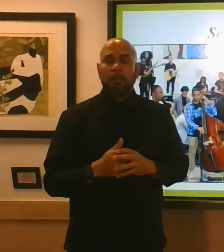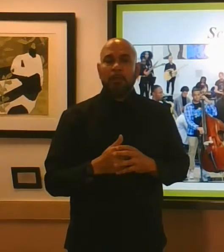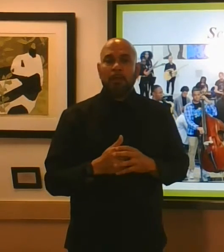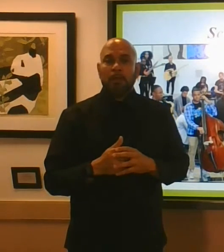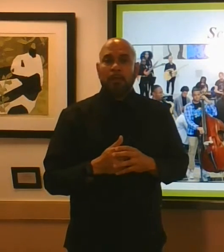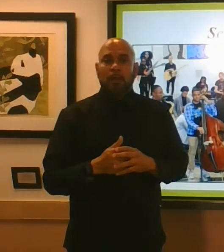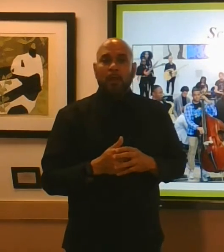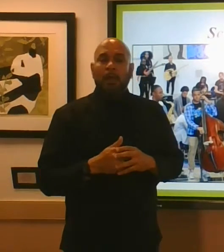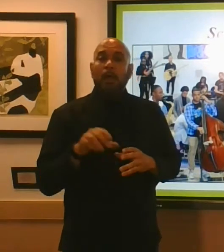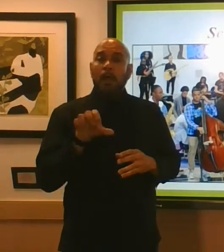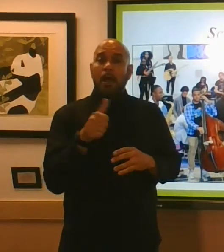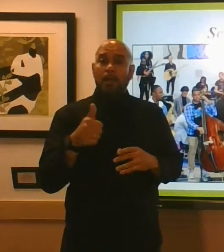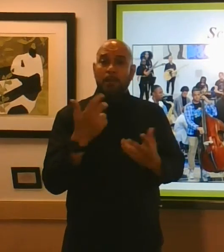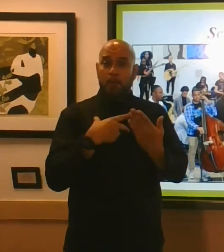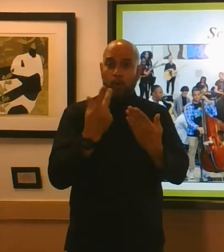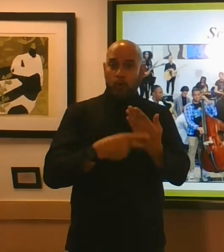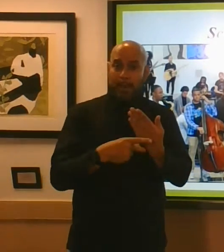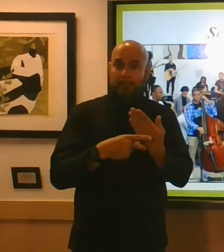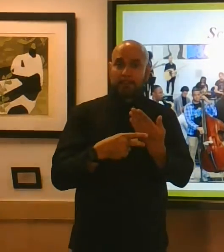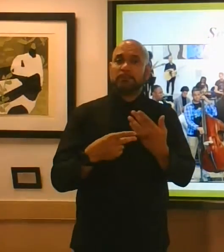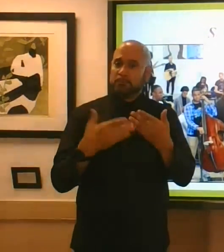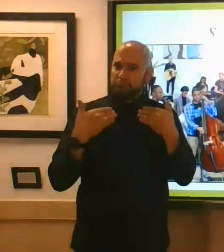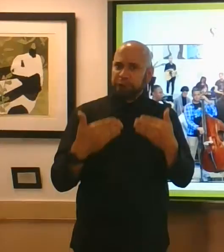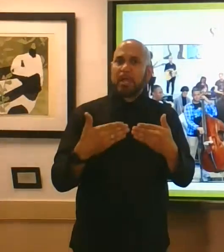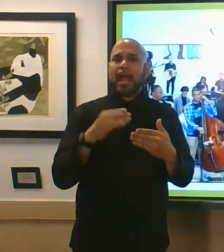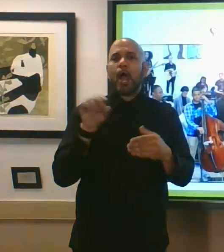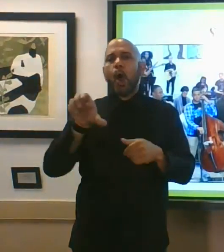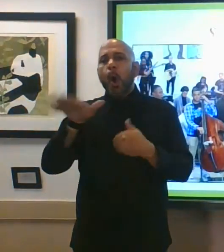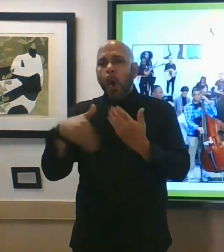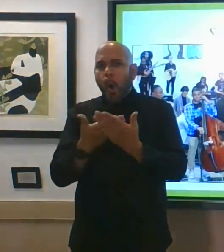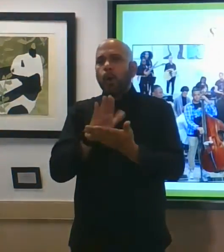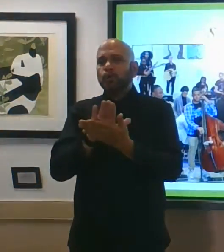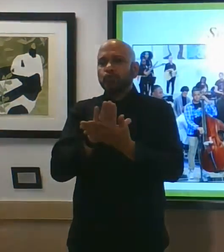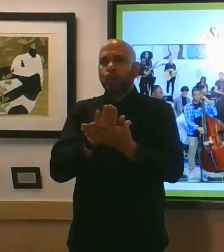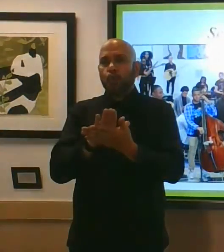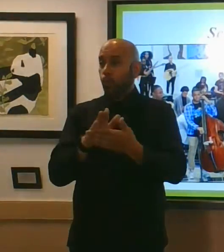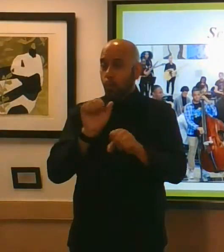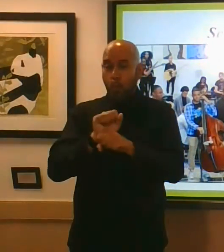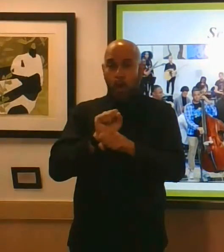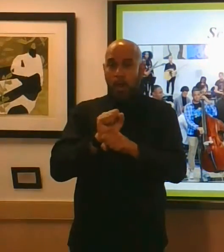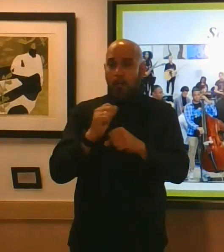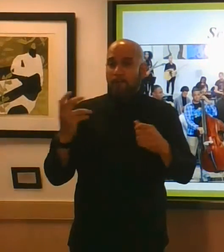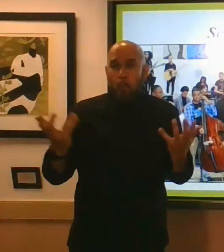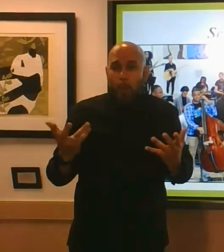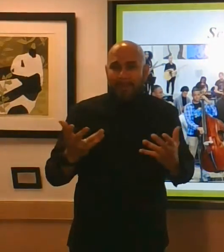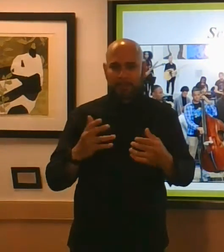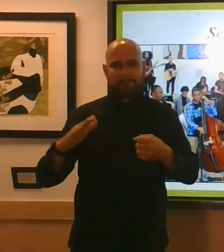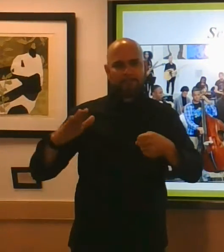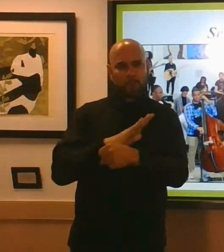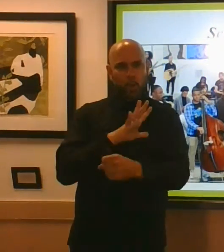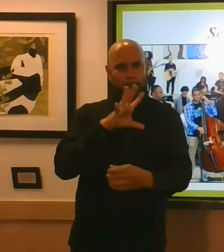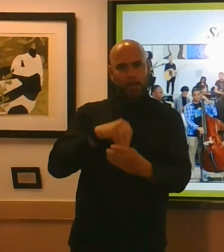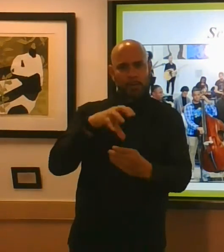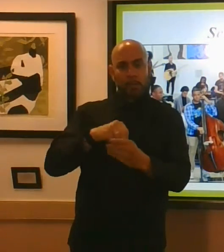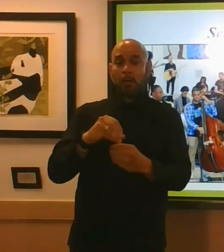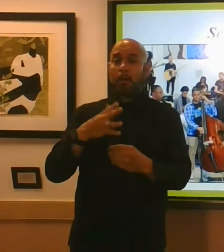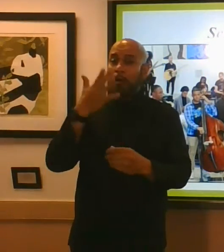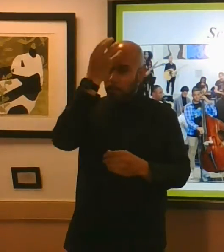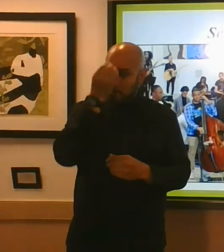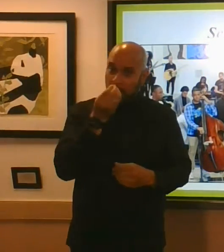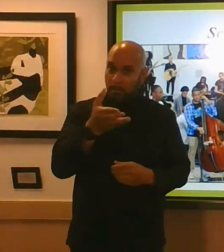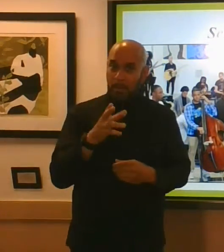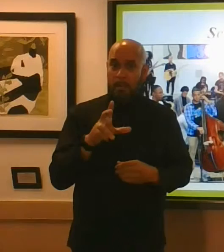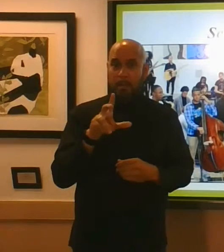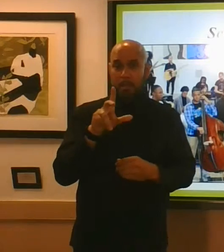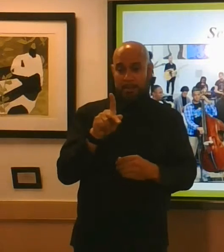cambridge programs are moving forward and all schools are working towards full participation i want you to know don't forget hill